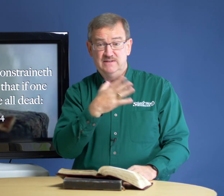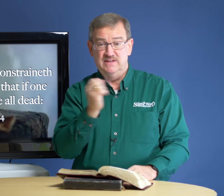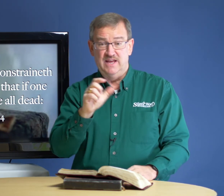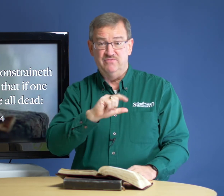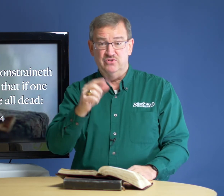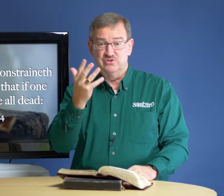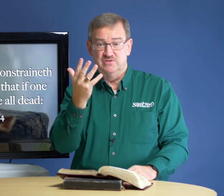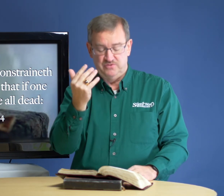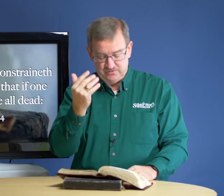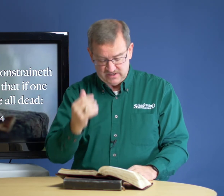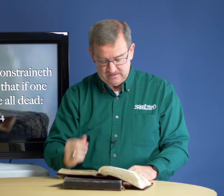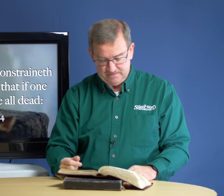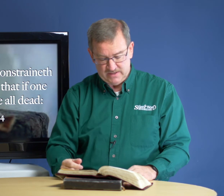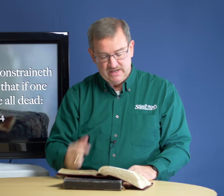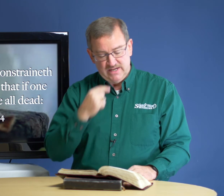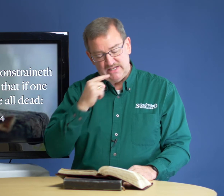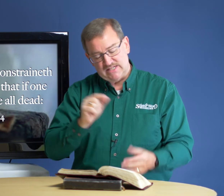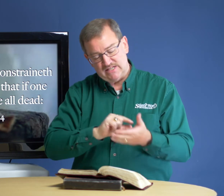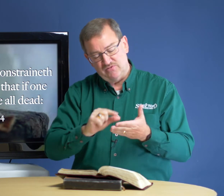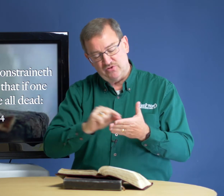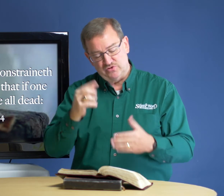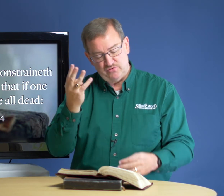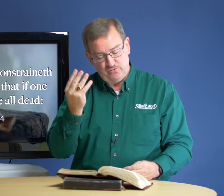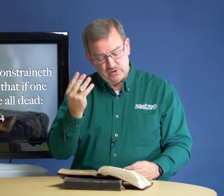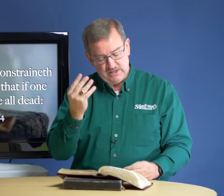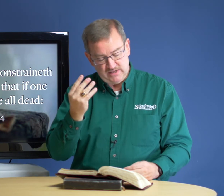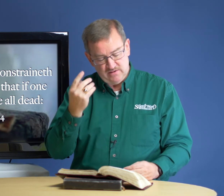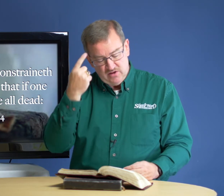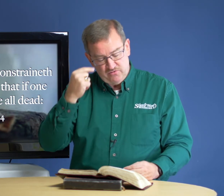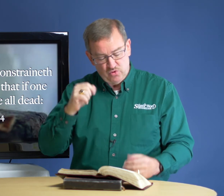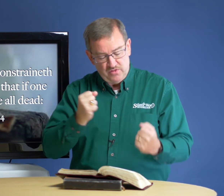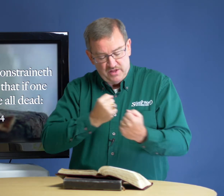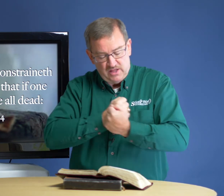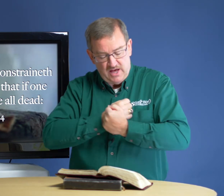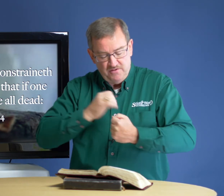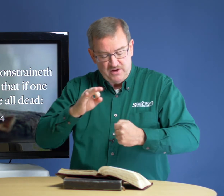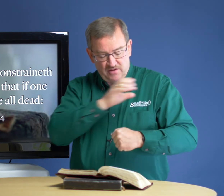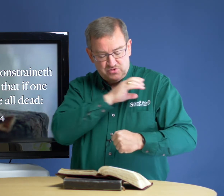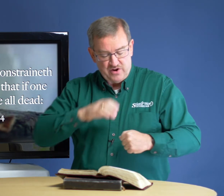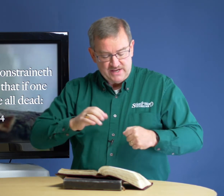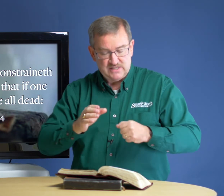and verse 15. It says in verse 14, for the love of Christ